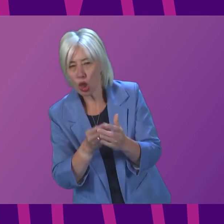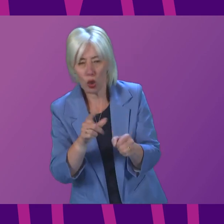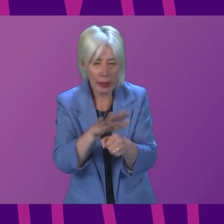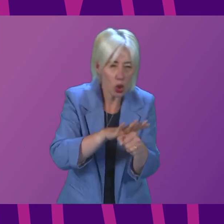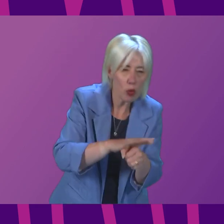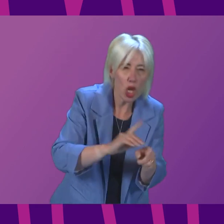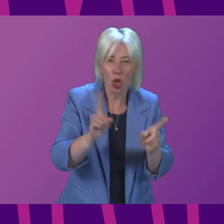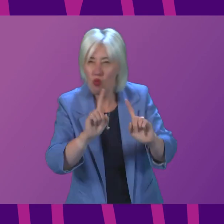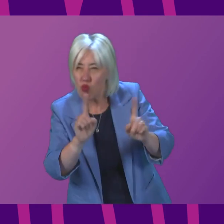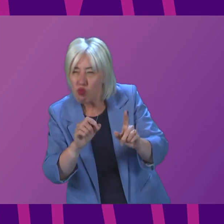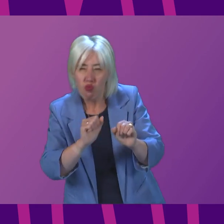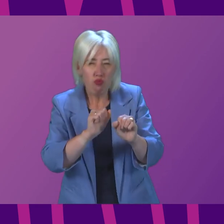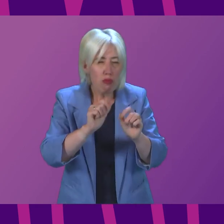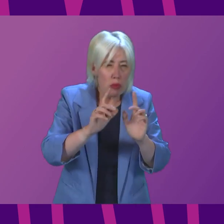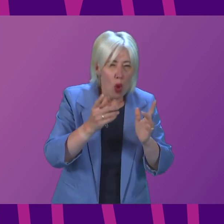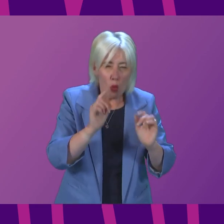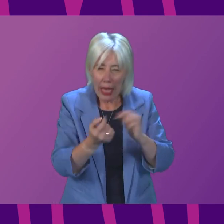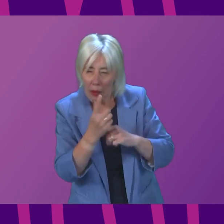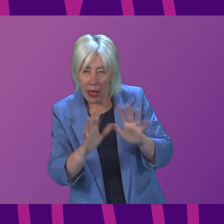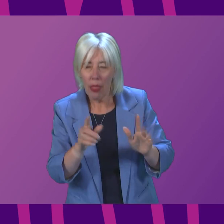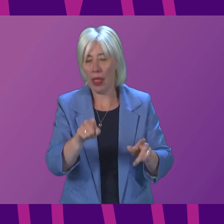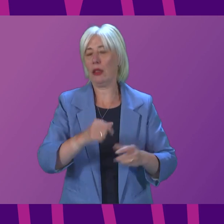that prevail with the pandemic at any given time.